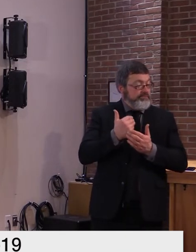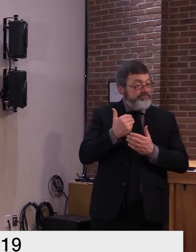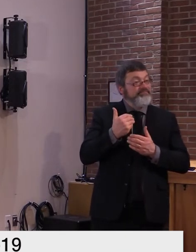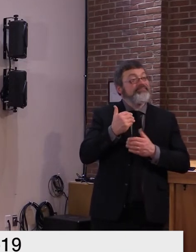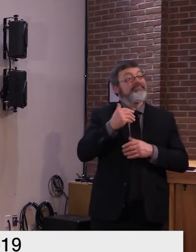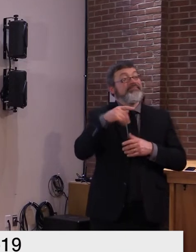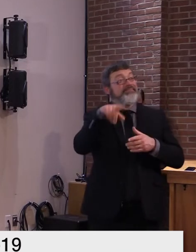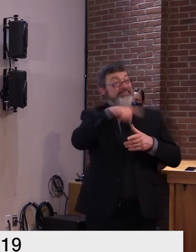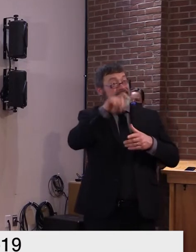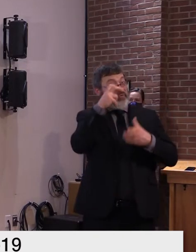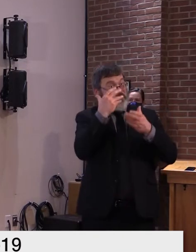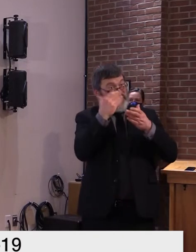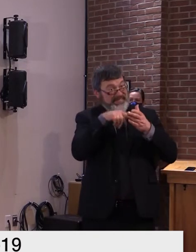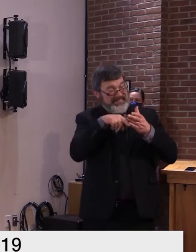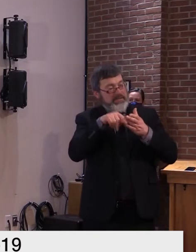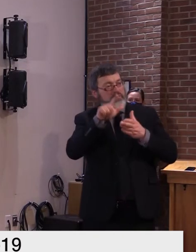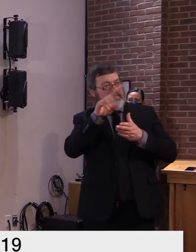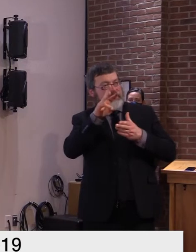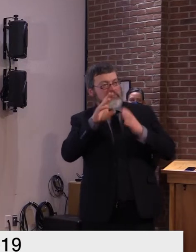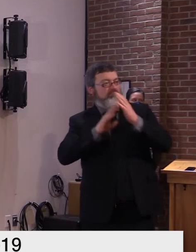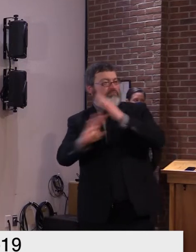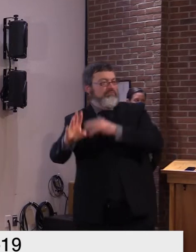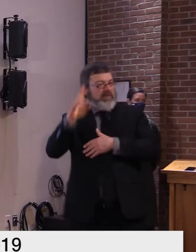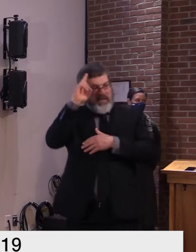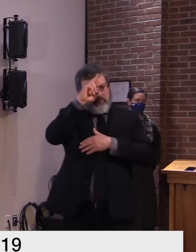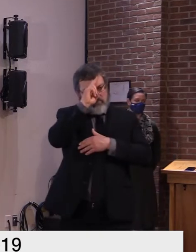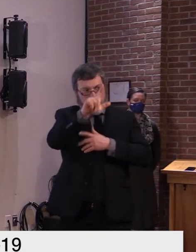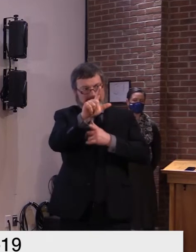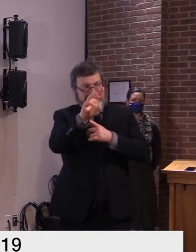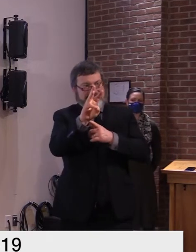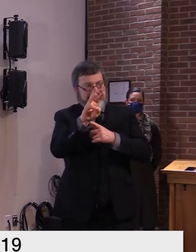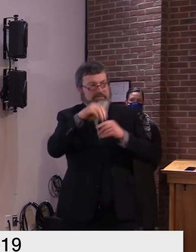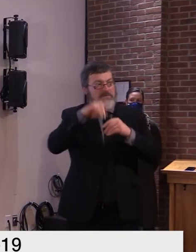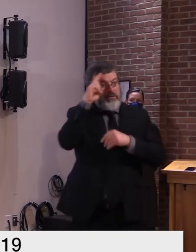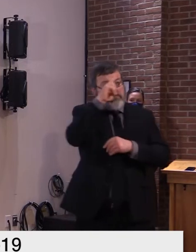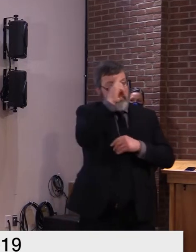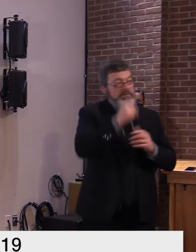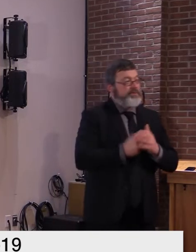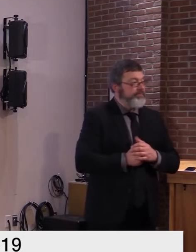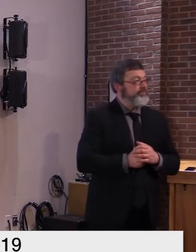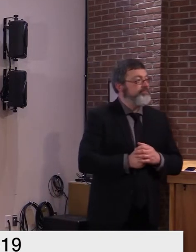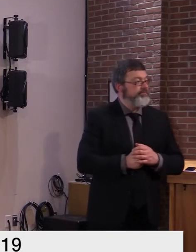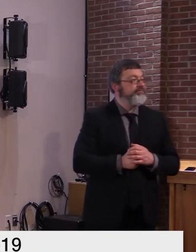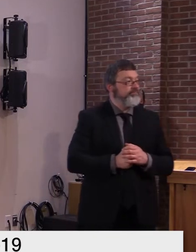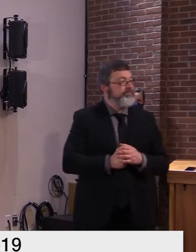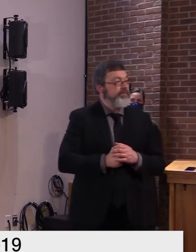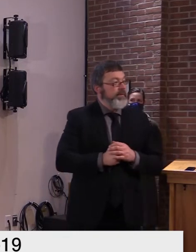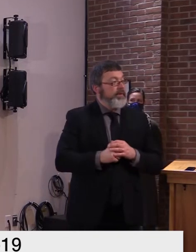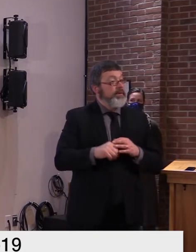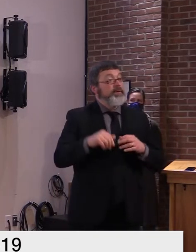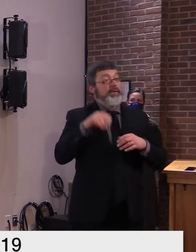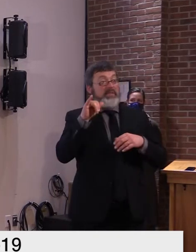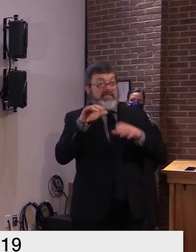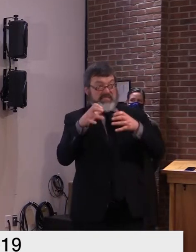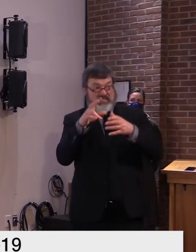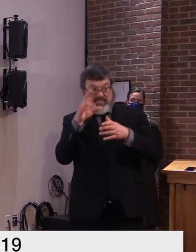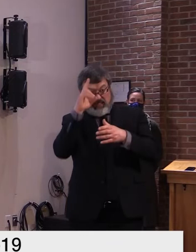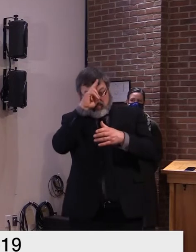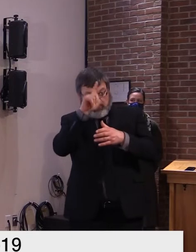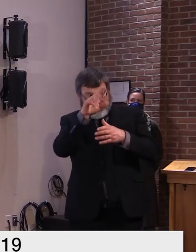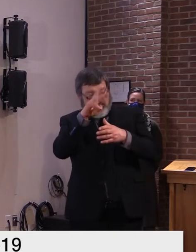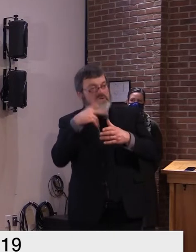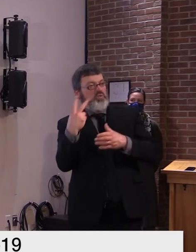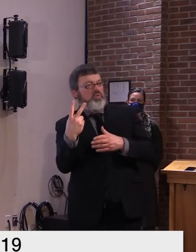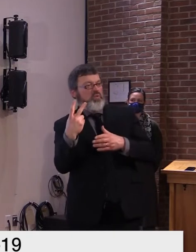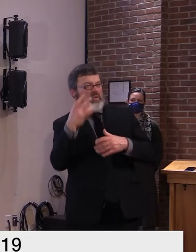patients patients in the icu no patients on ventilators so we've seen a lot in the